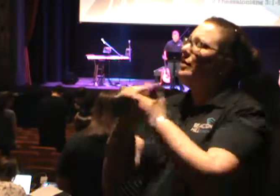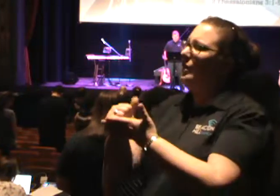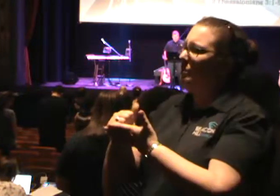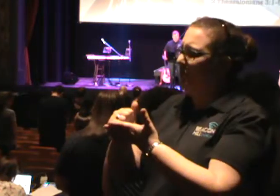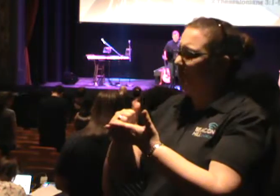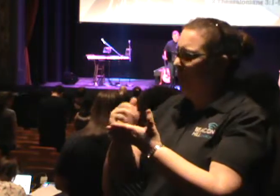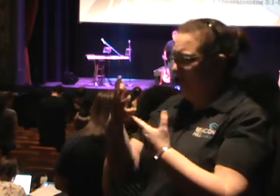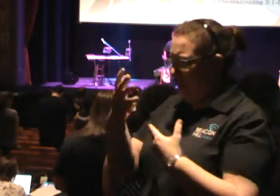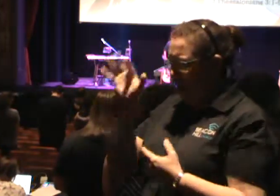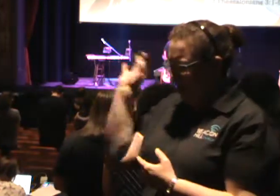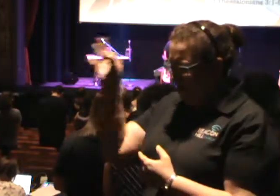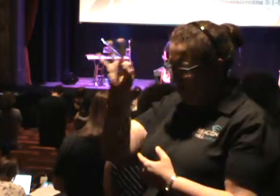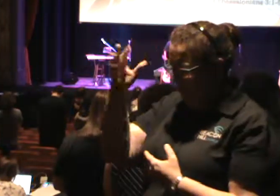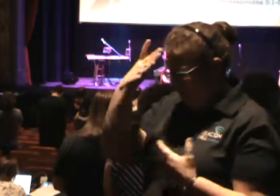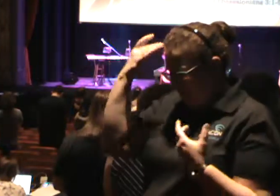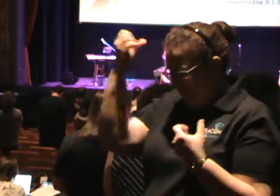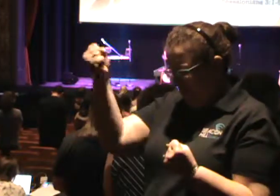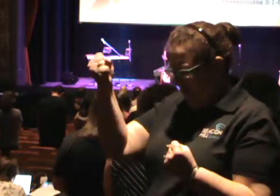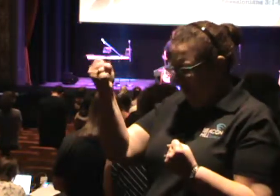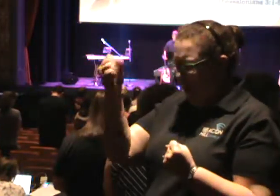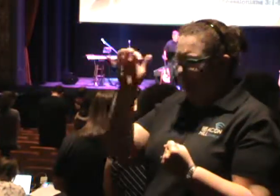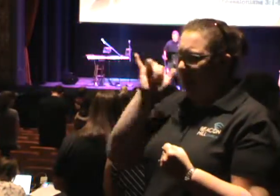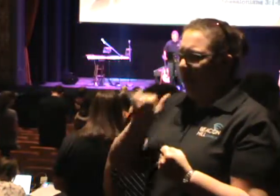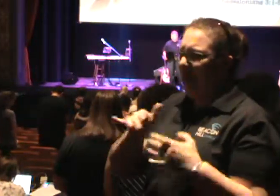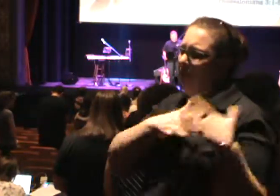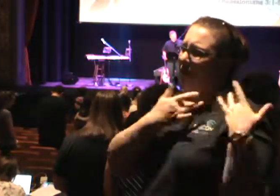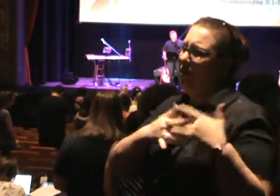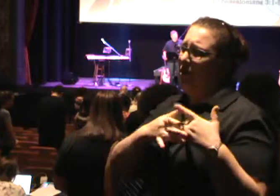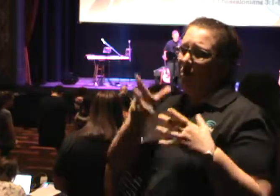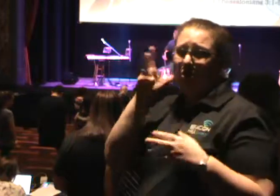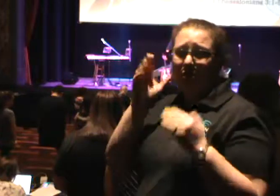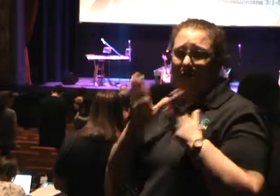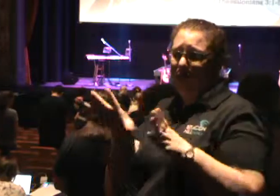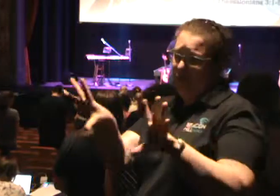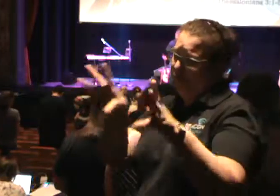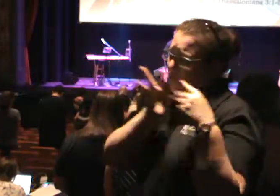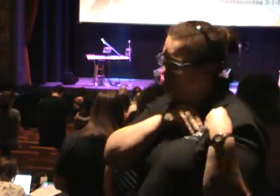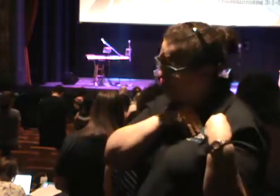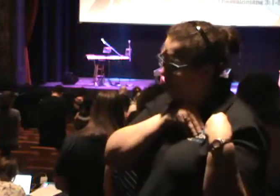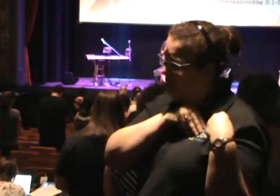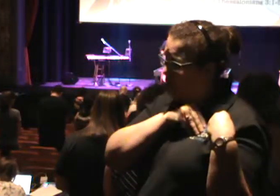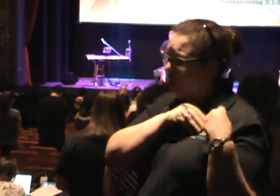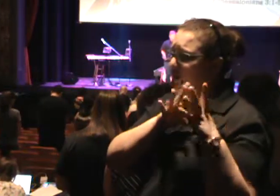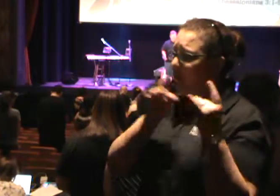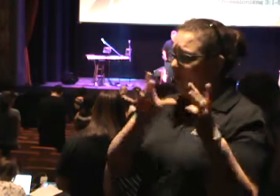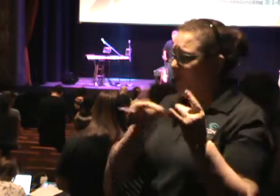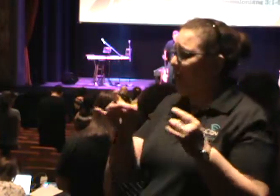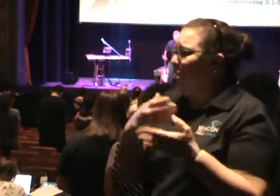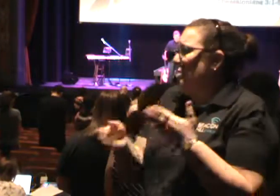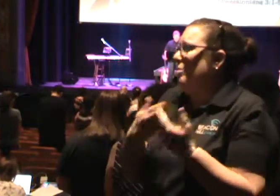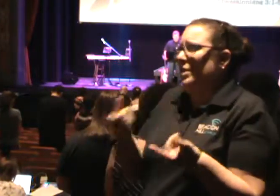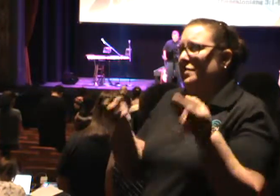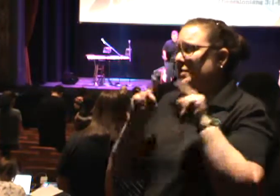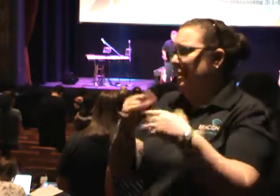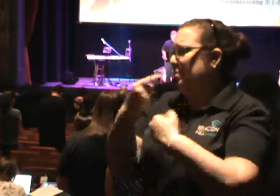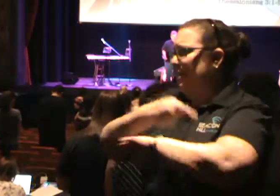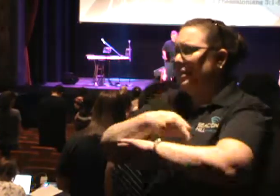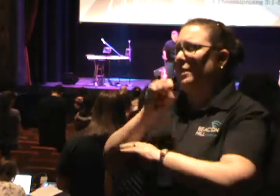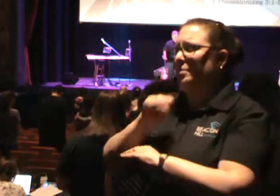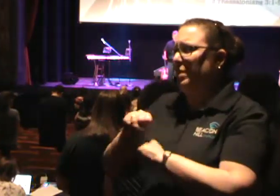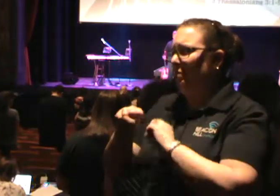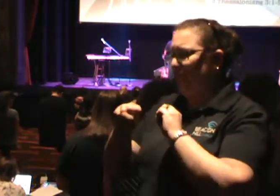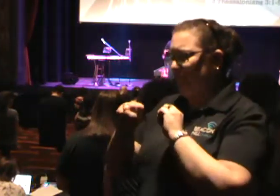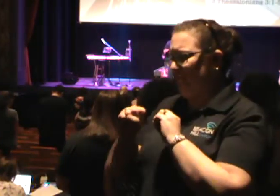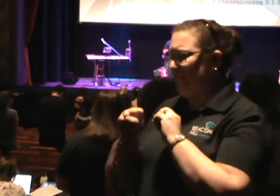hearers who have received the word. Lord, whatever is going on today, may we clear out the cobwebs